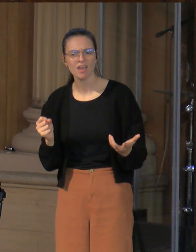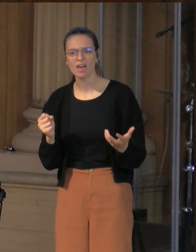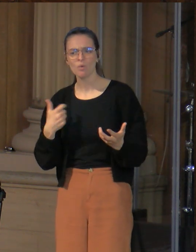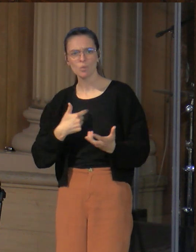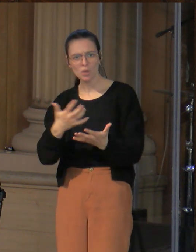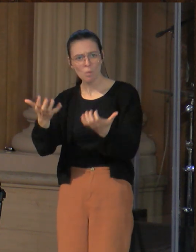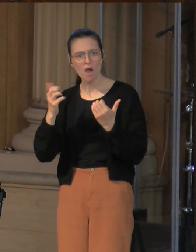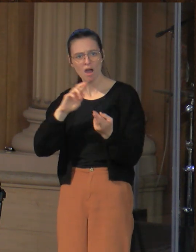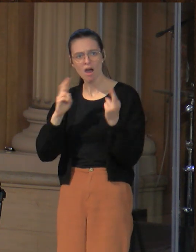turn.